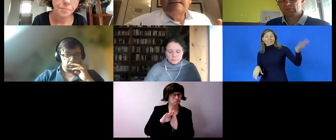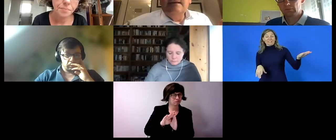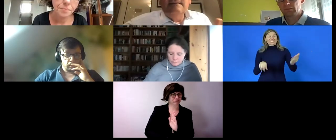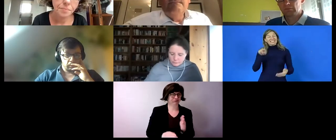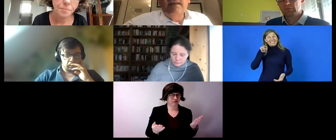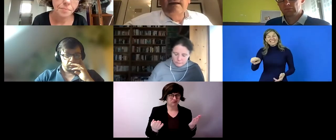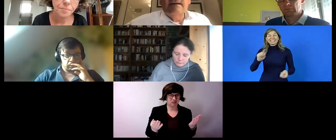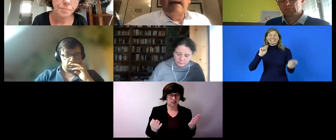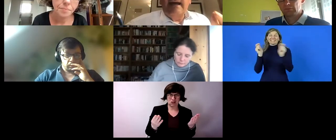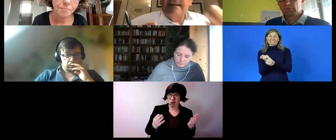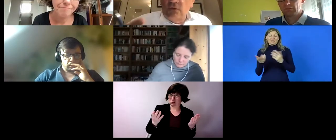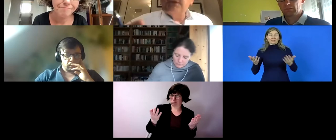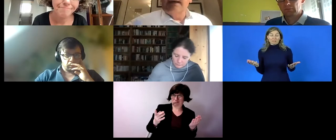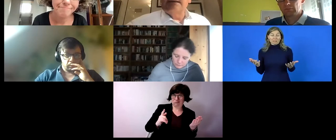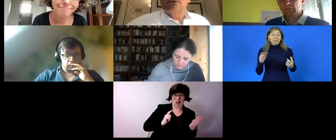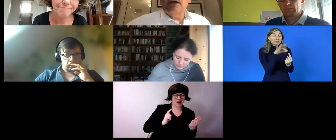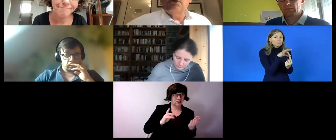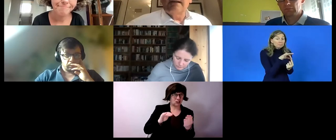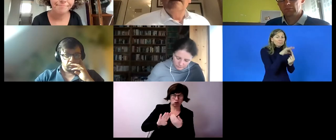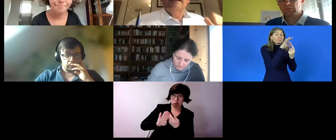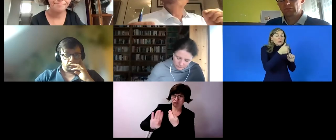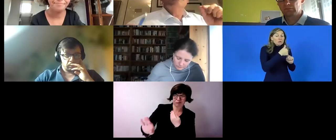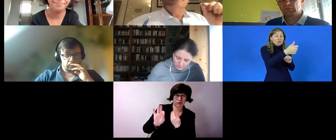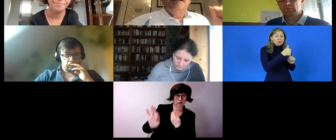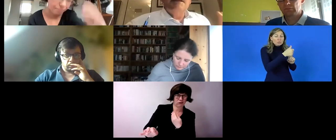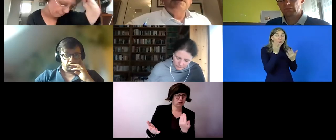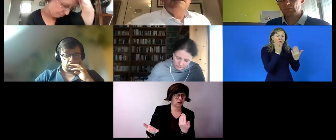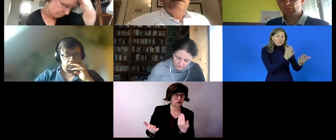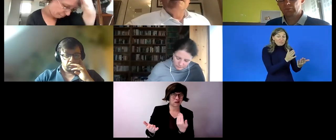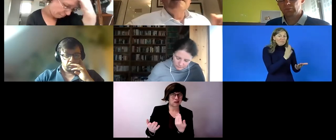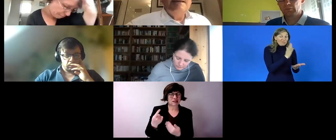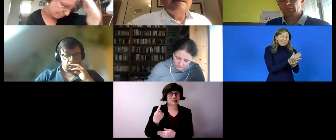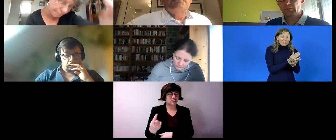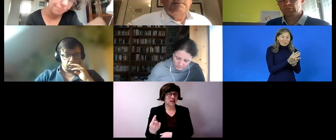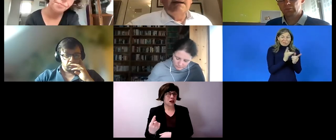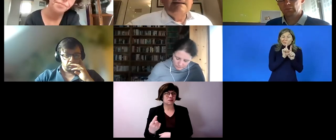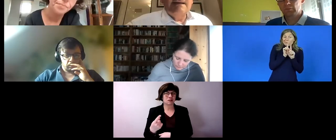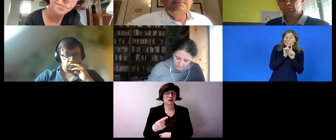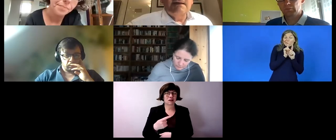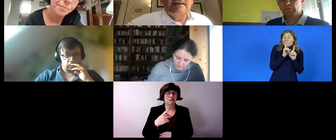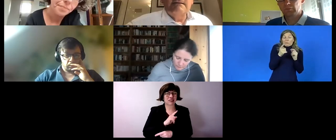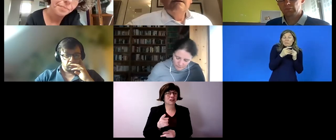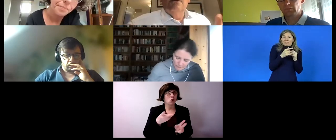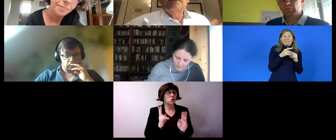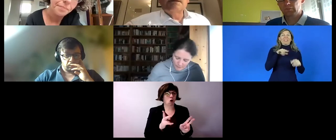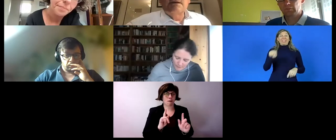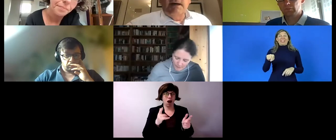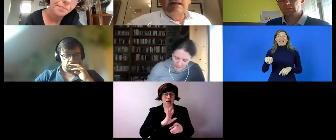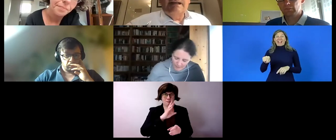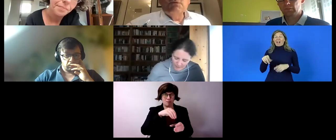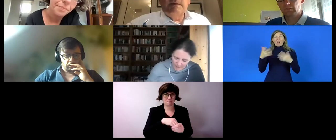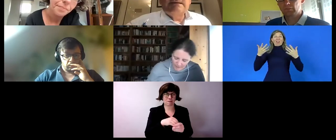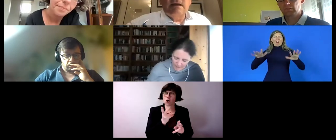specialized transport service is already the first step to discrimination or to